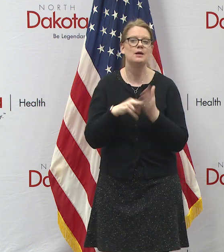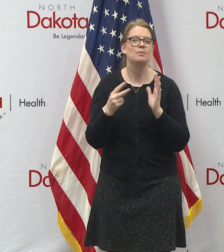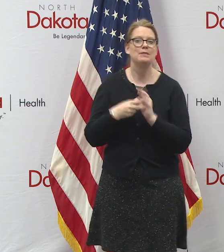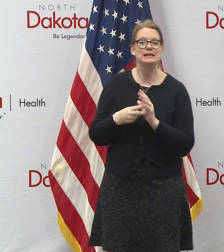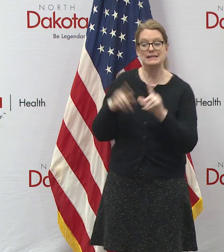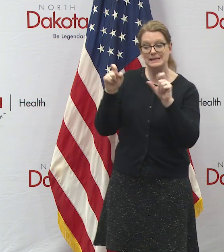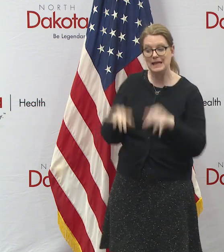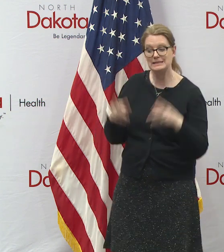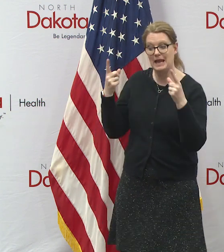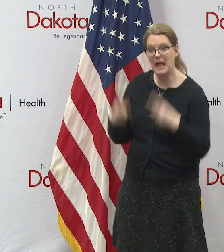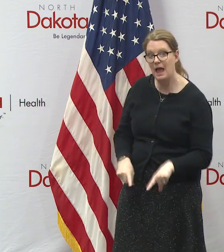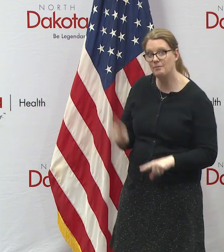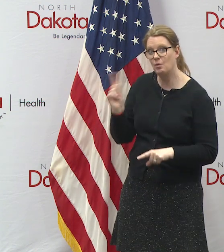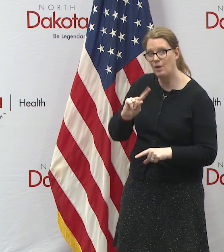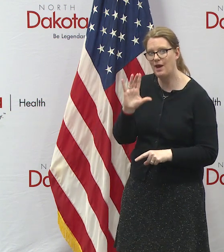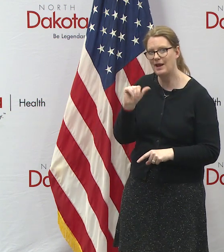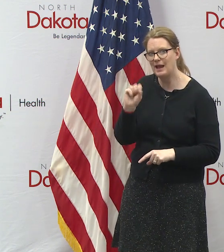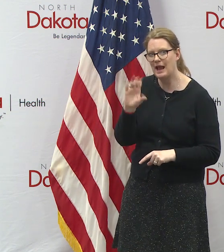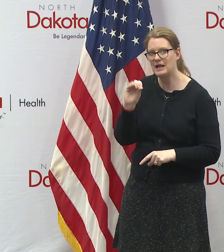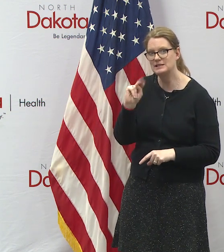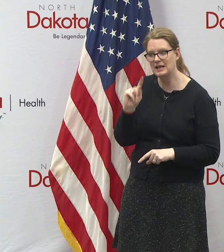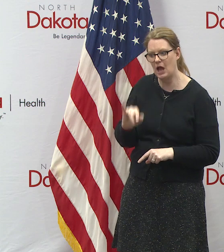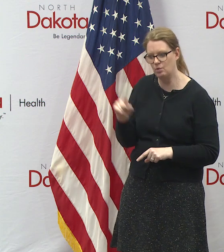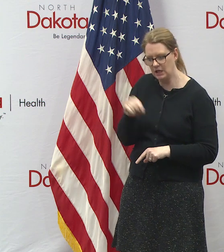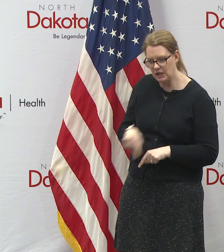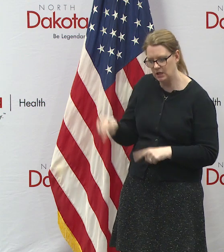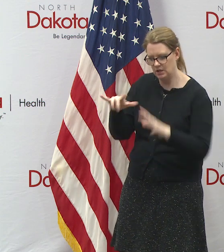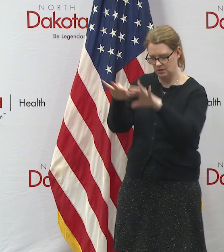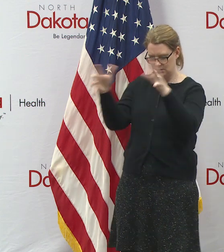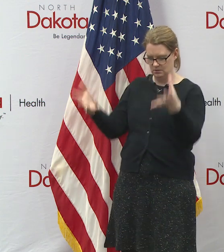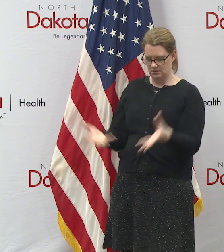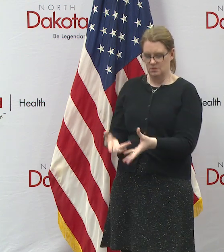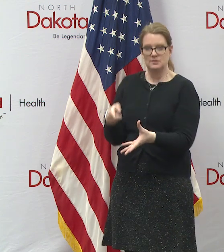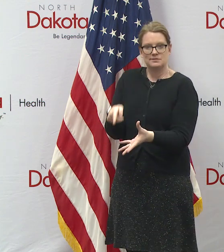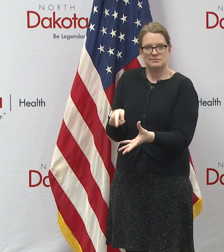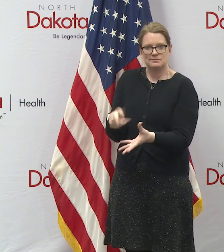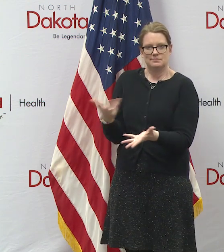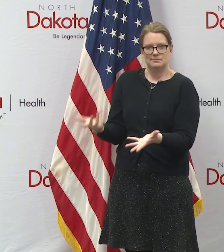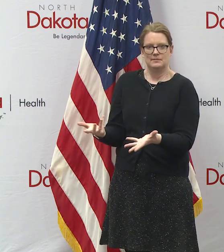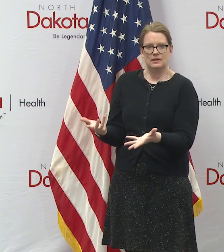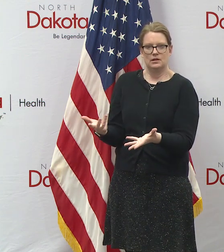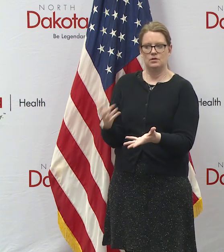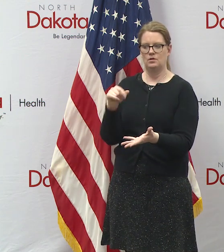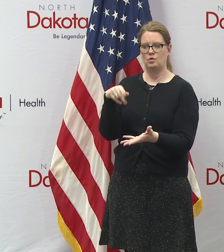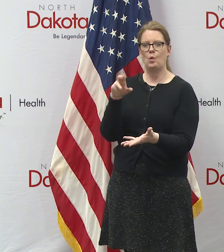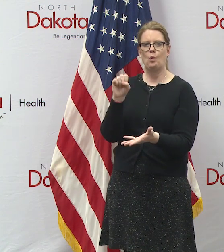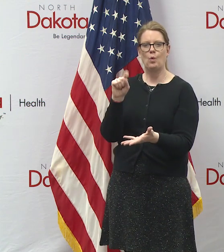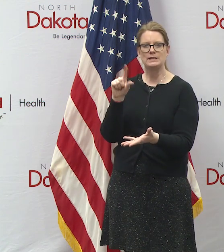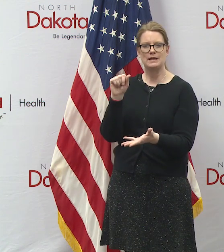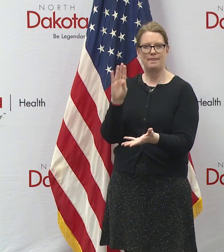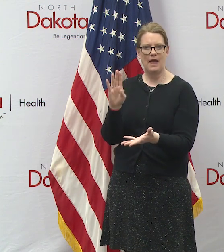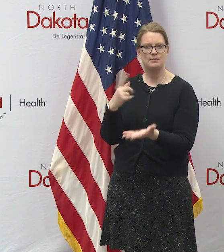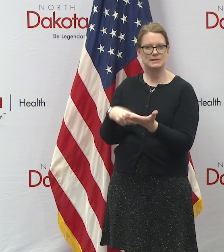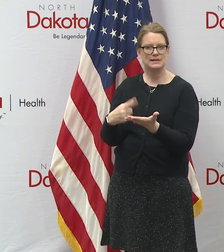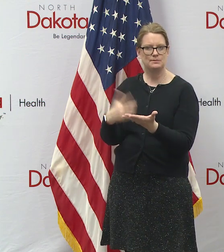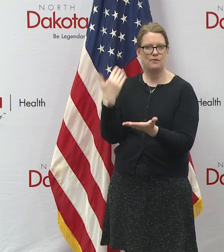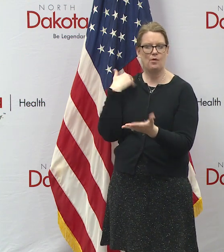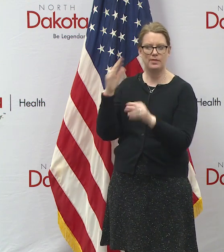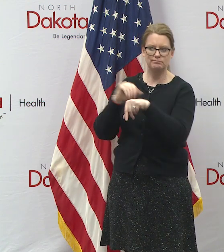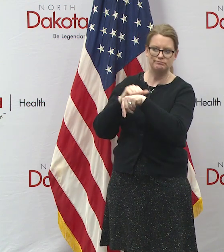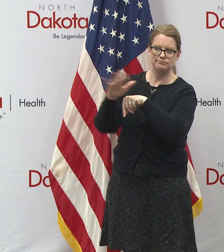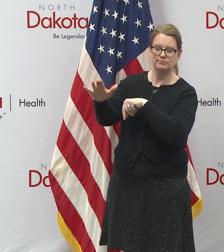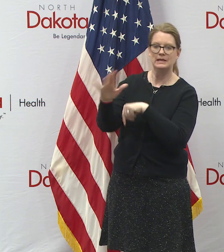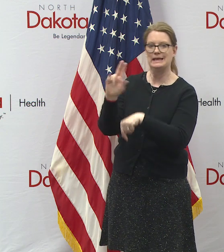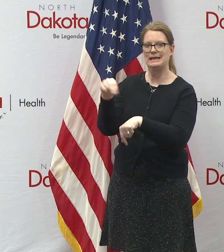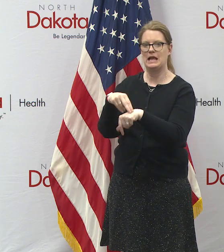county but we don't know of those pending those are pending from the quest lab that we talked about earlier they were sent to a national